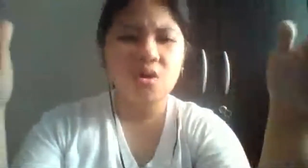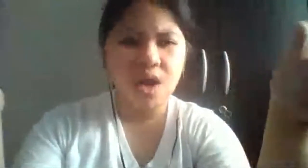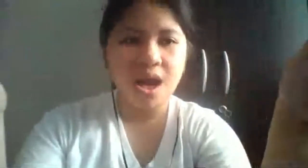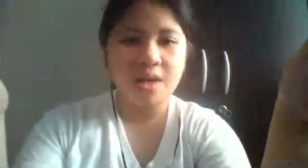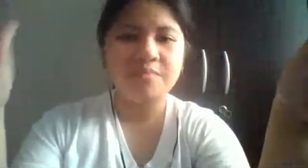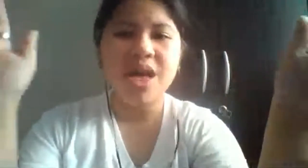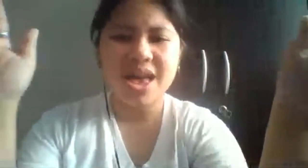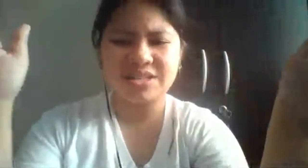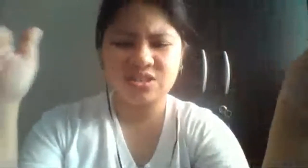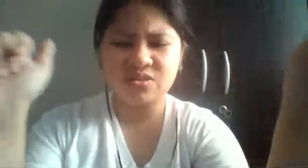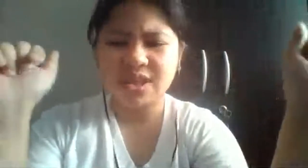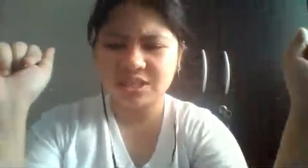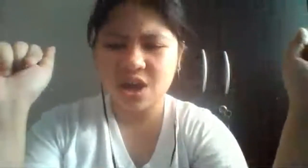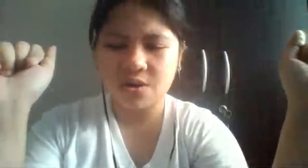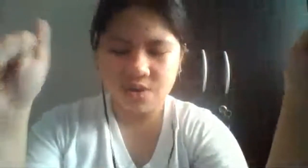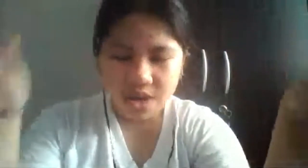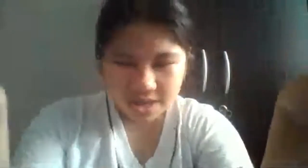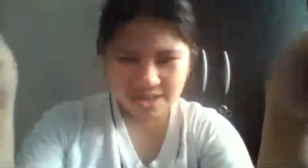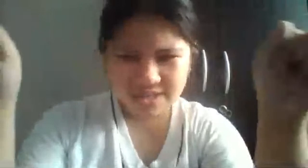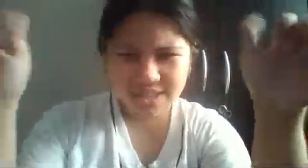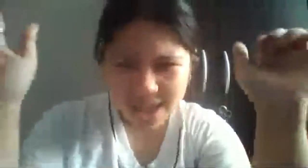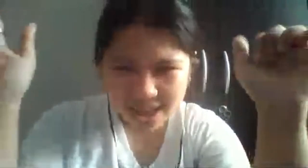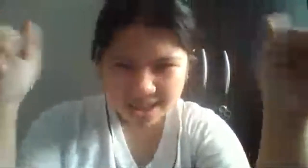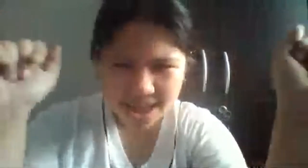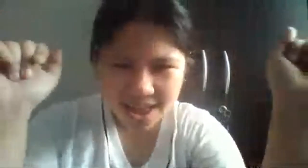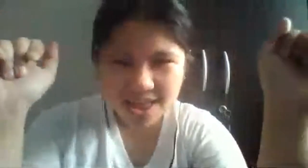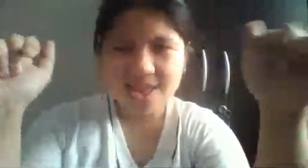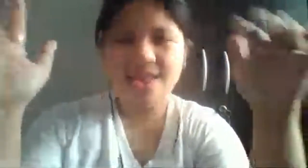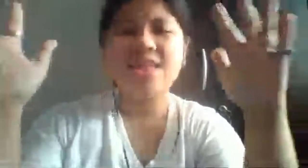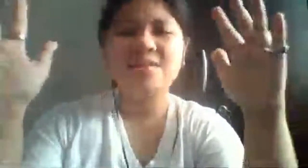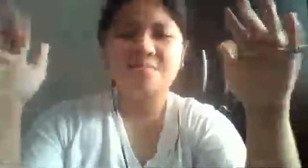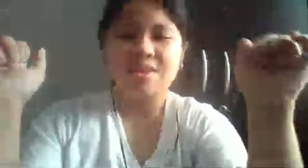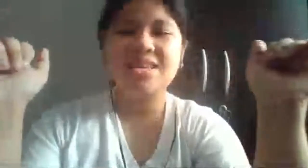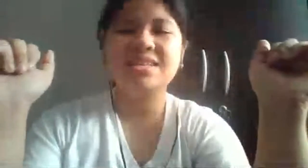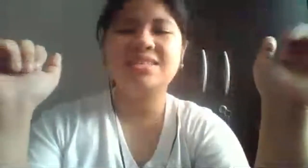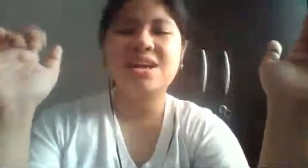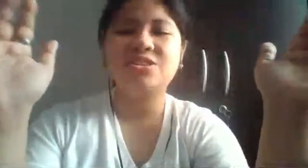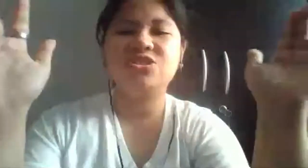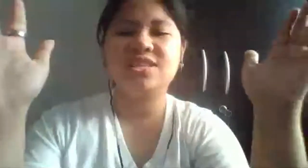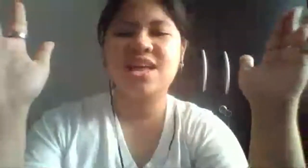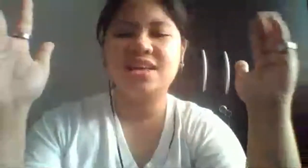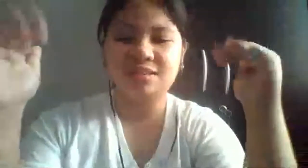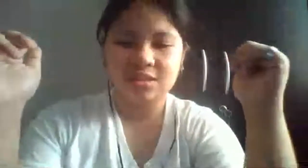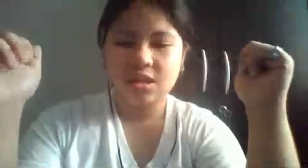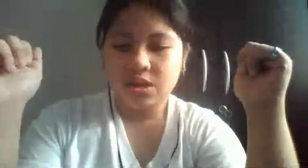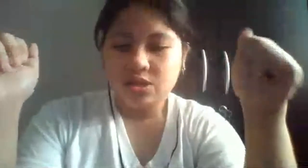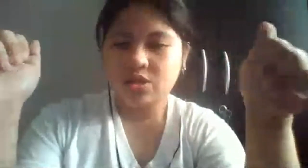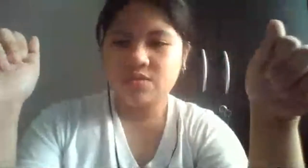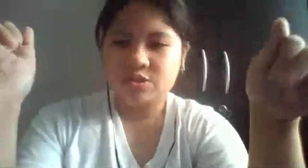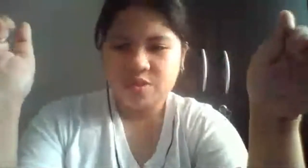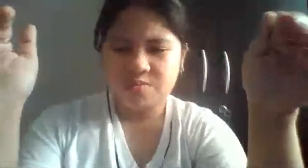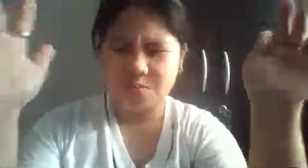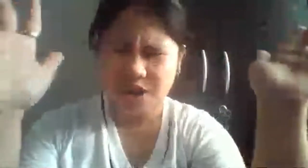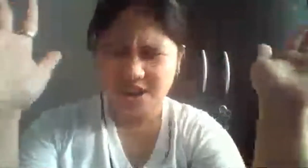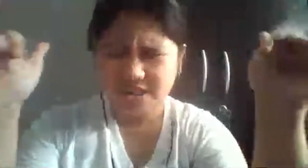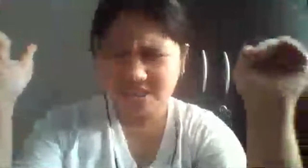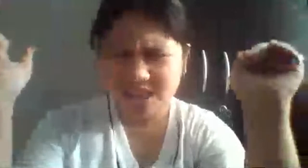go up Hey, so let's go Cause I am in stars tonight So watch me bring